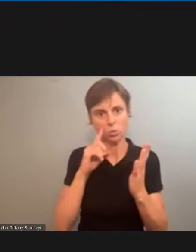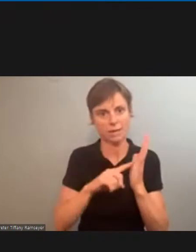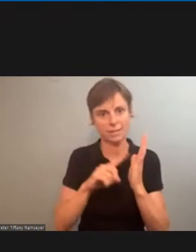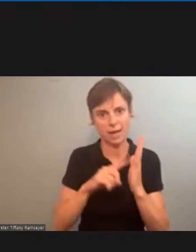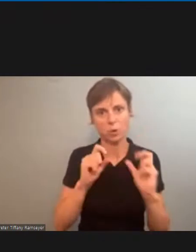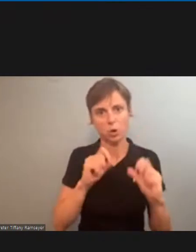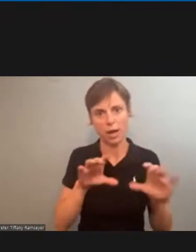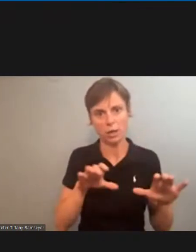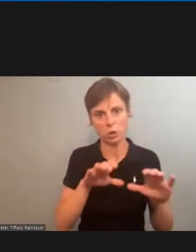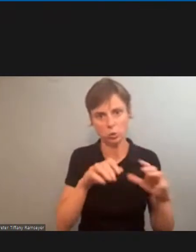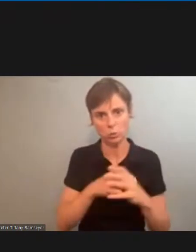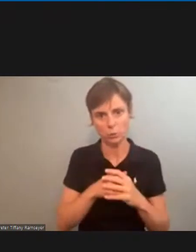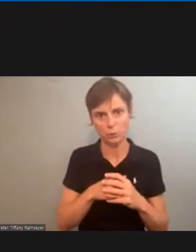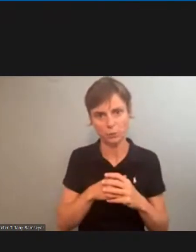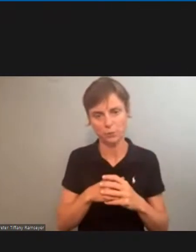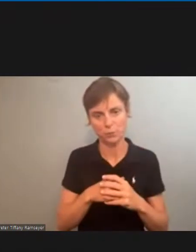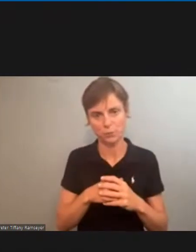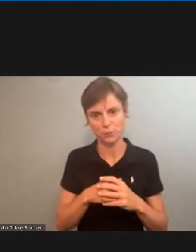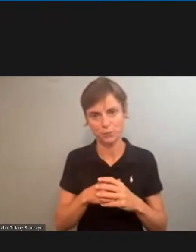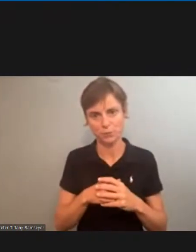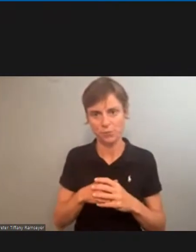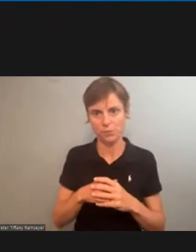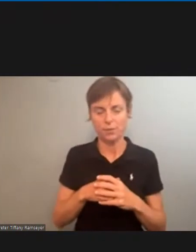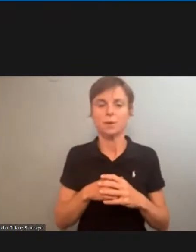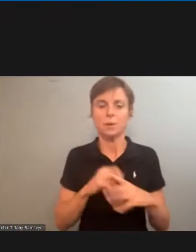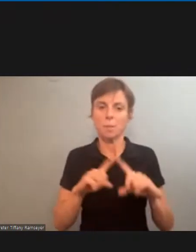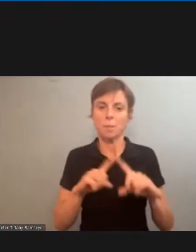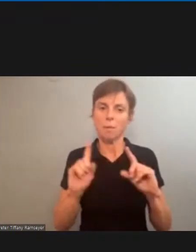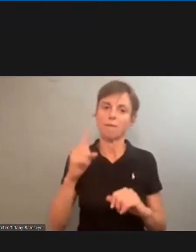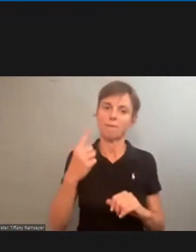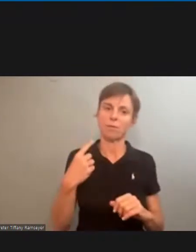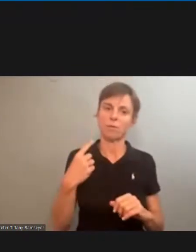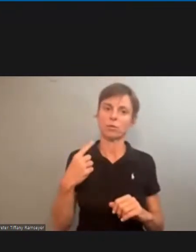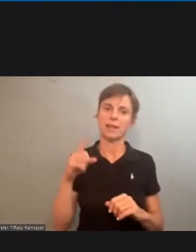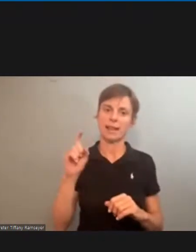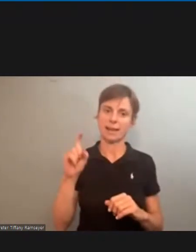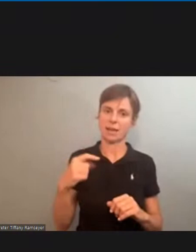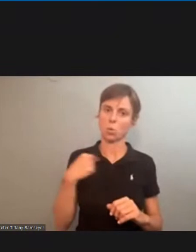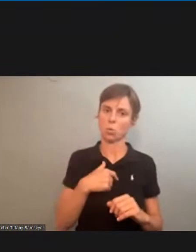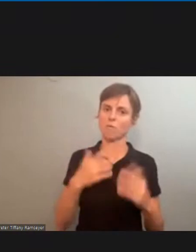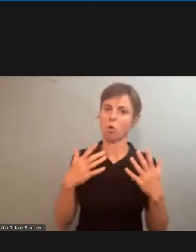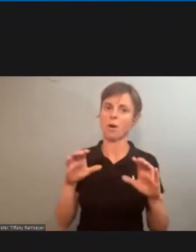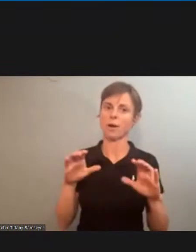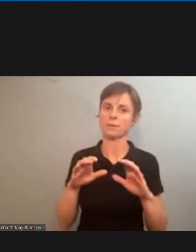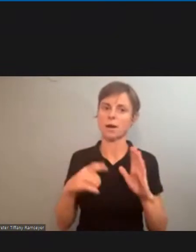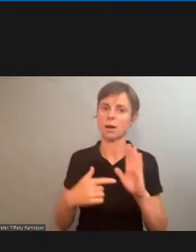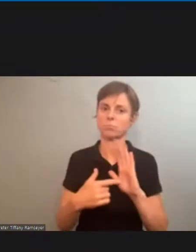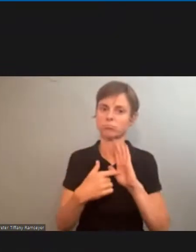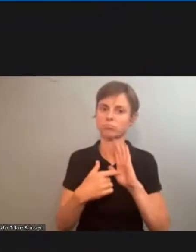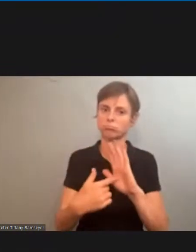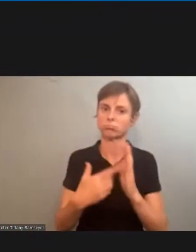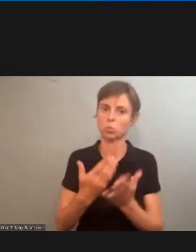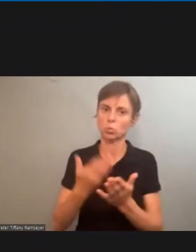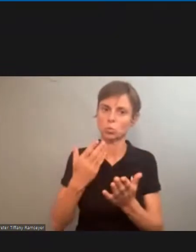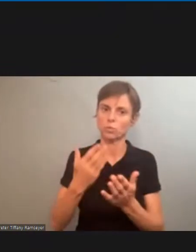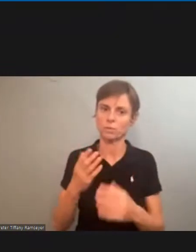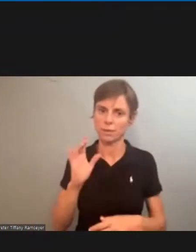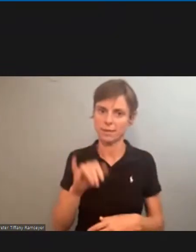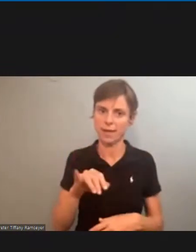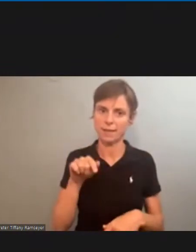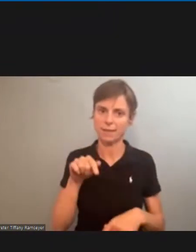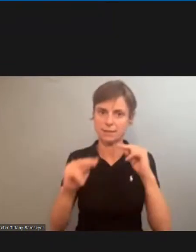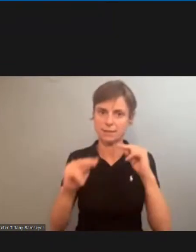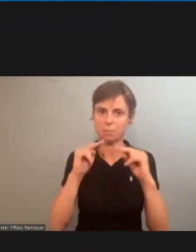do, but the first thing we need, we have been able to do is to demonstrate that this is bargaining